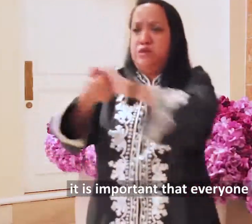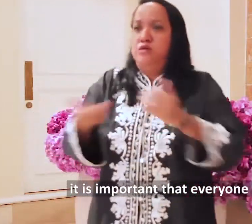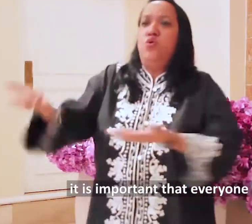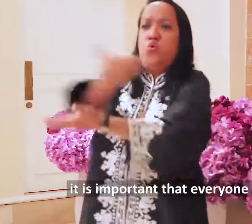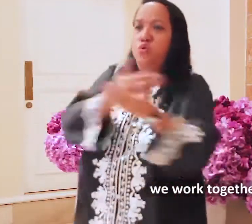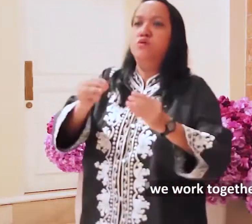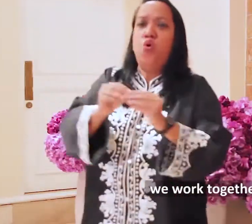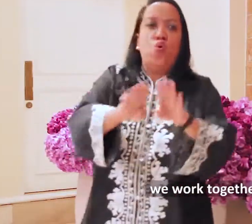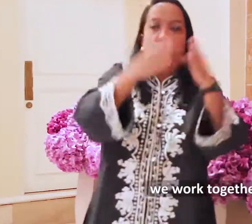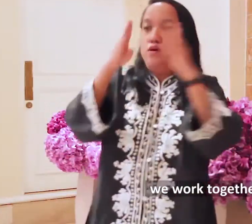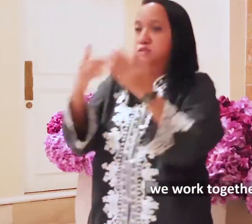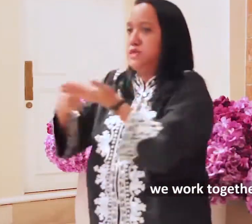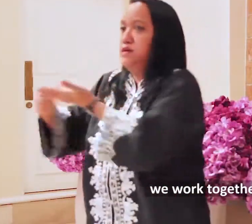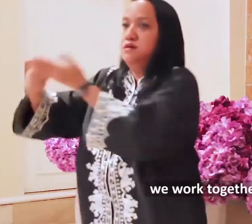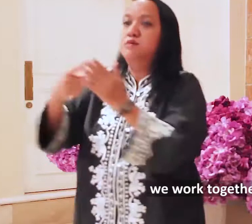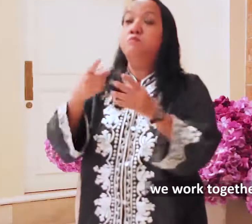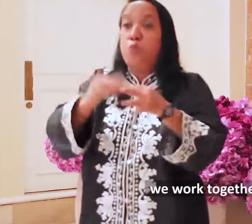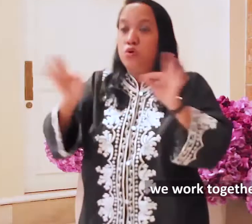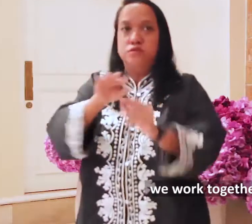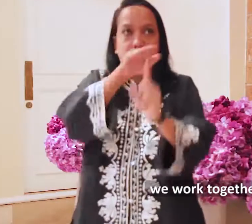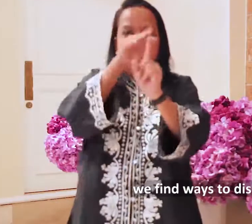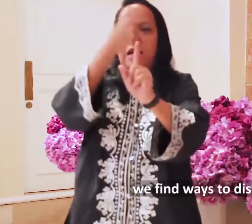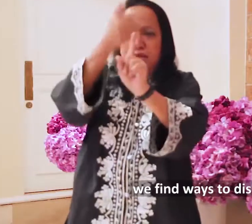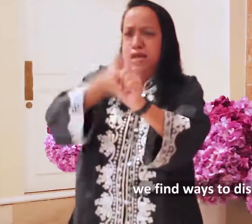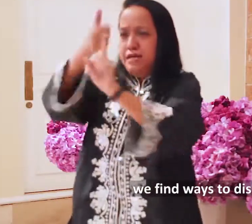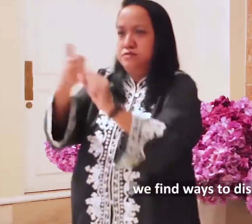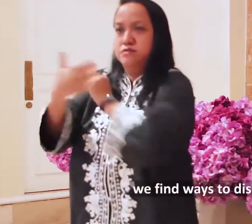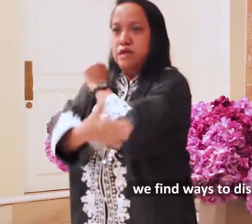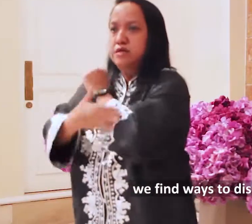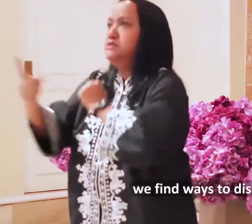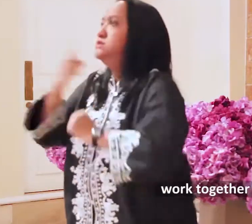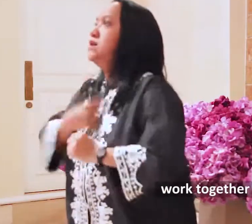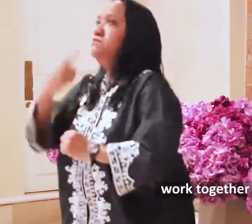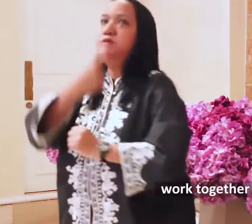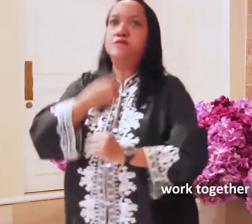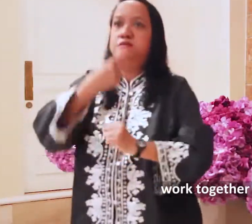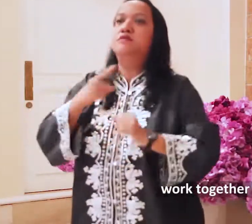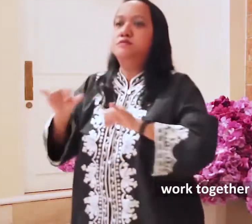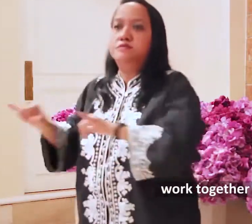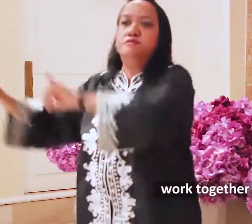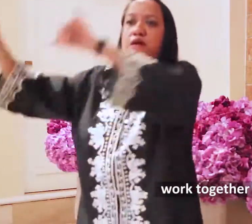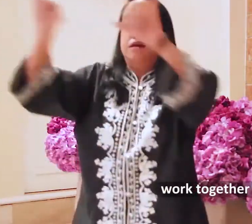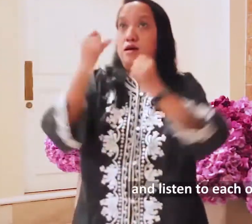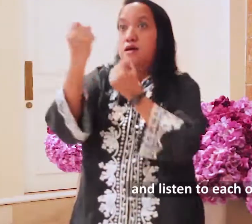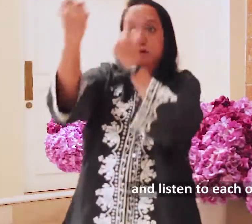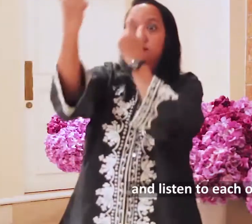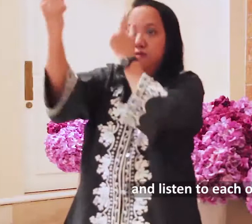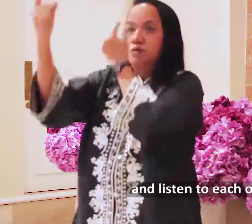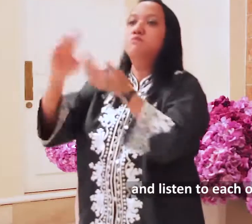We work together. We find ways to discuss, work together, open, and listen to each other.